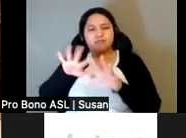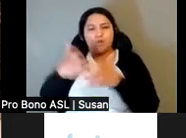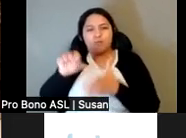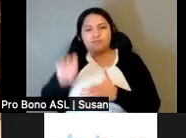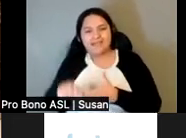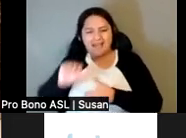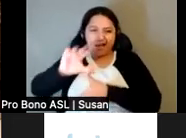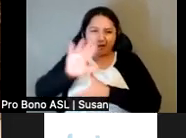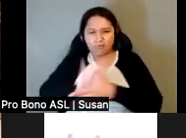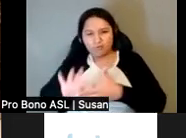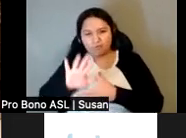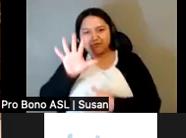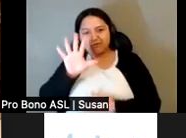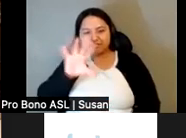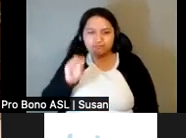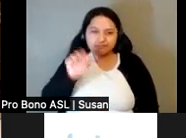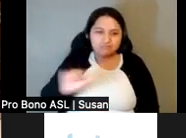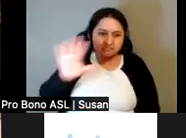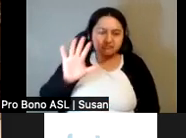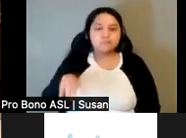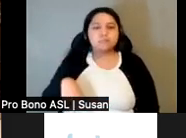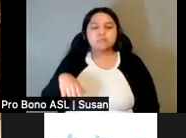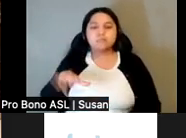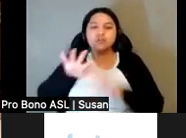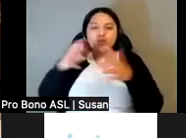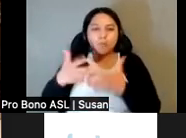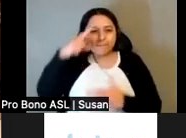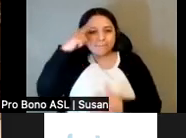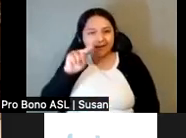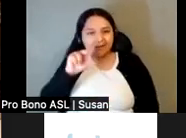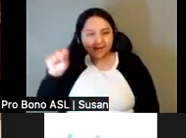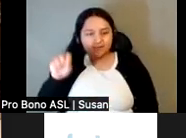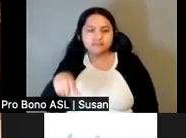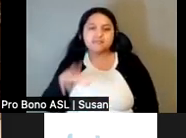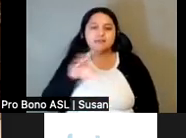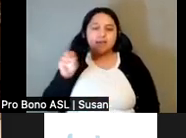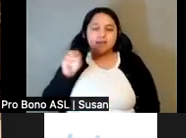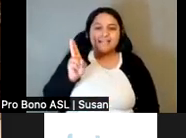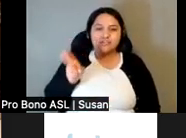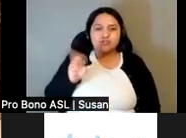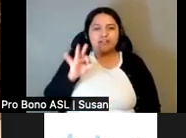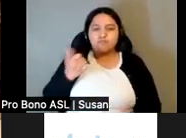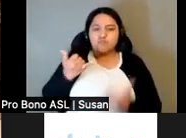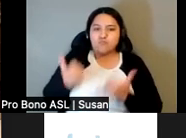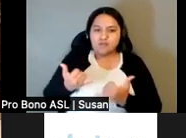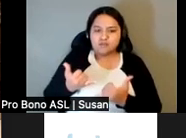imaginaries, collective effect, global blackness, and histories of the present for Muslim working classes.